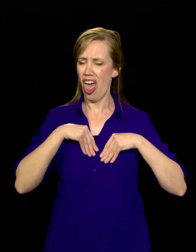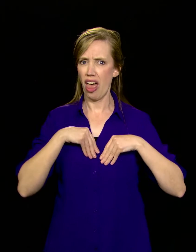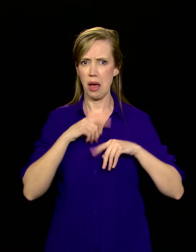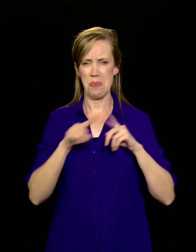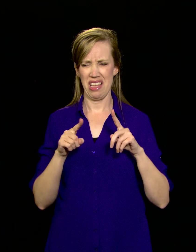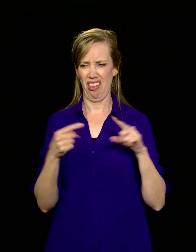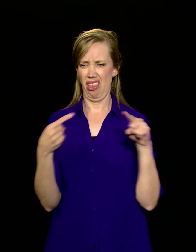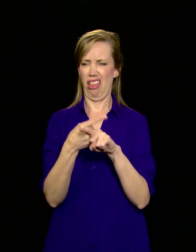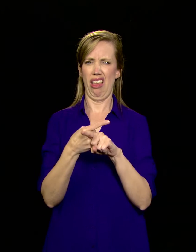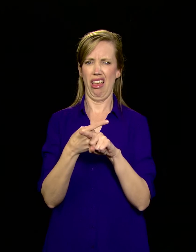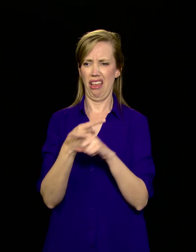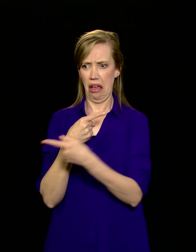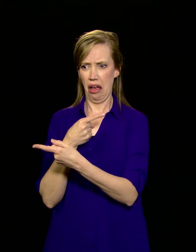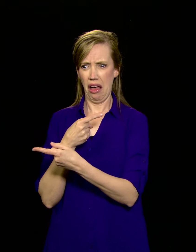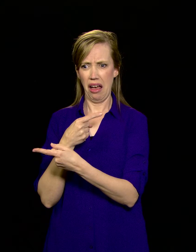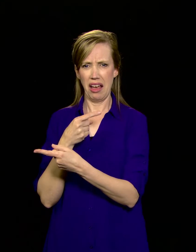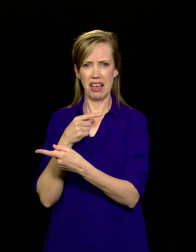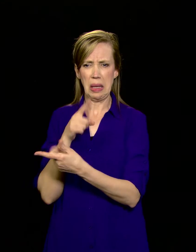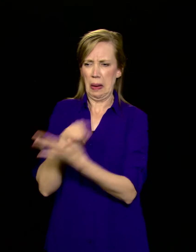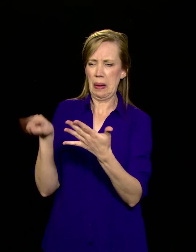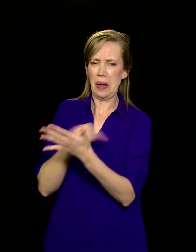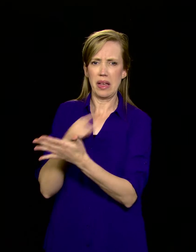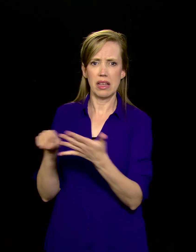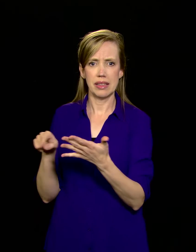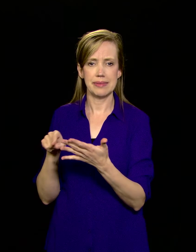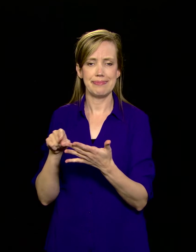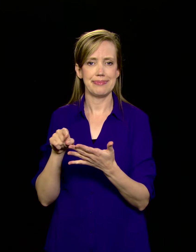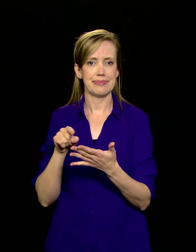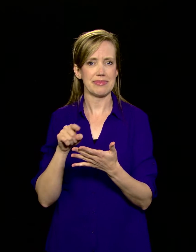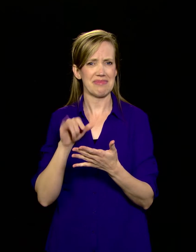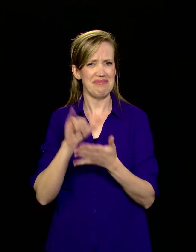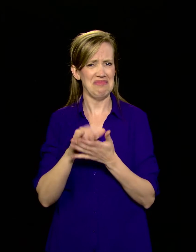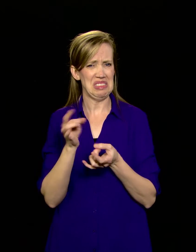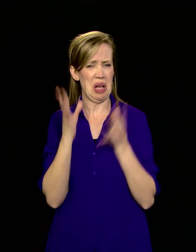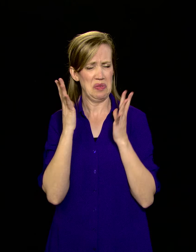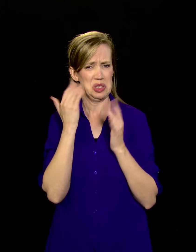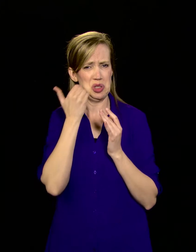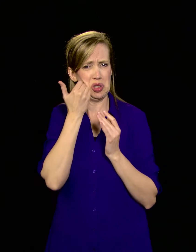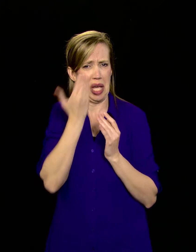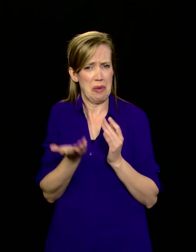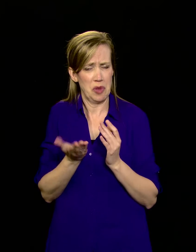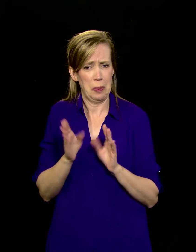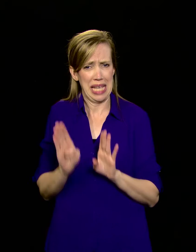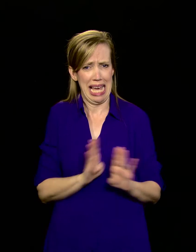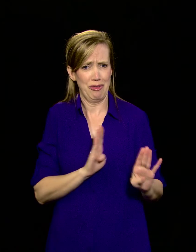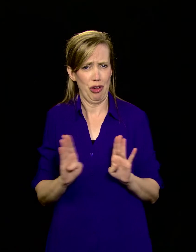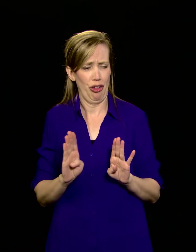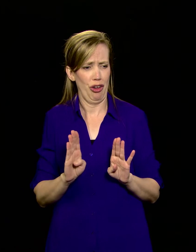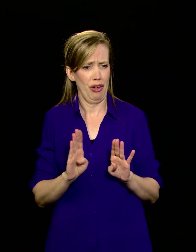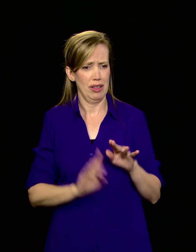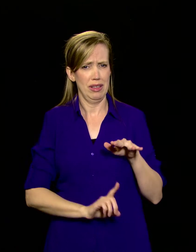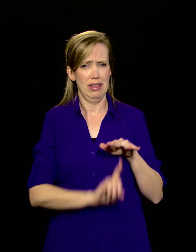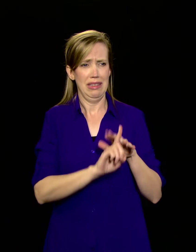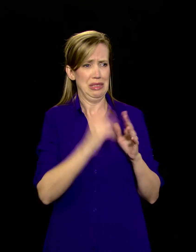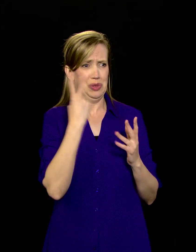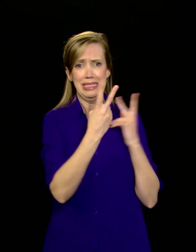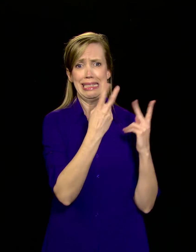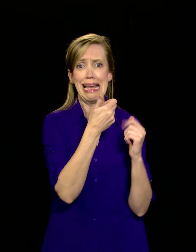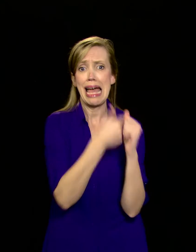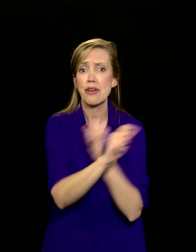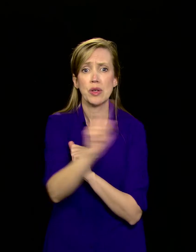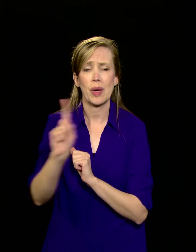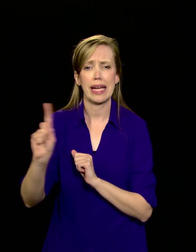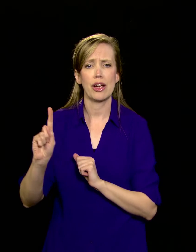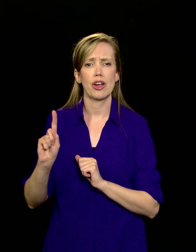really bad that people are caught doing this, why isn't it bad when all of that shameful behavior that goes on around us turns up in a thousand different